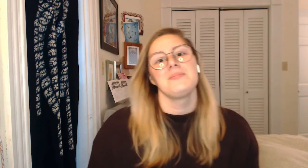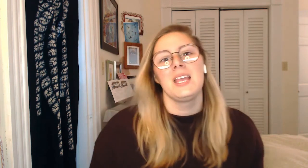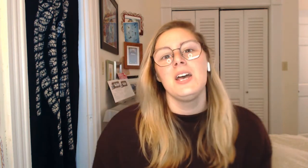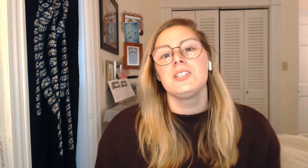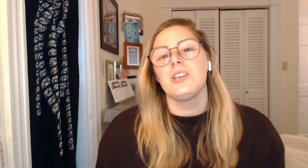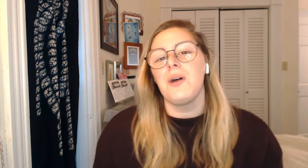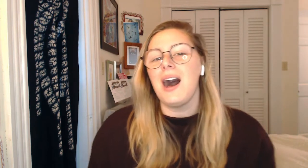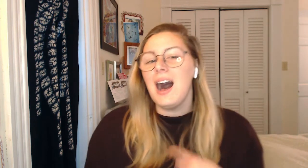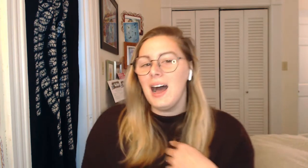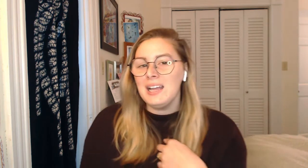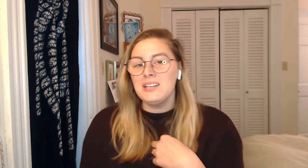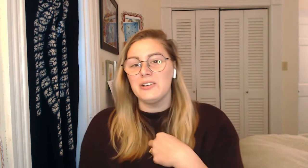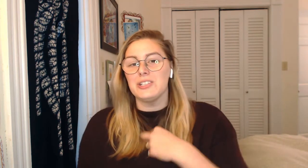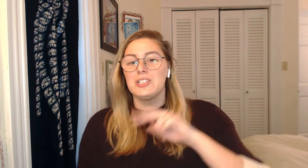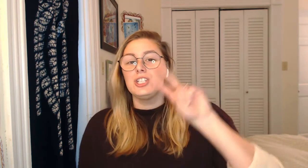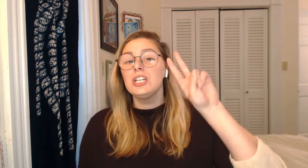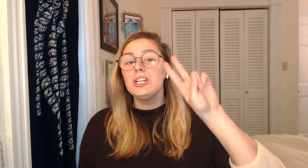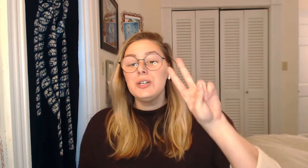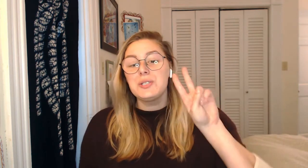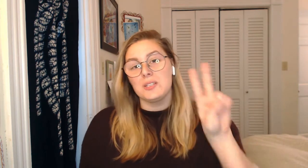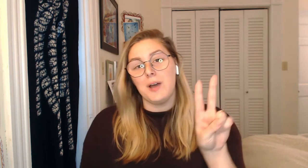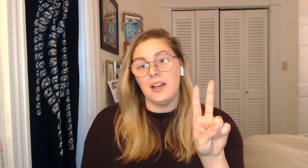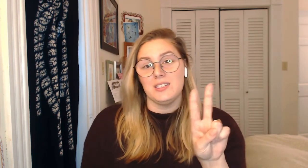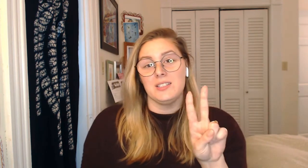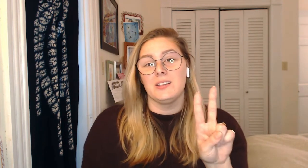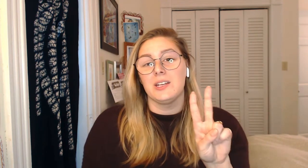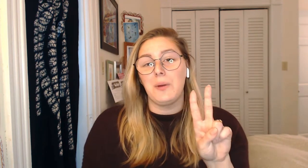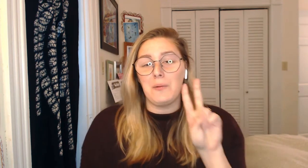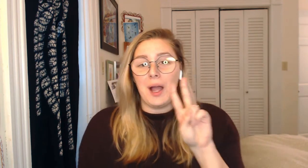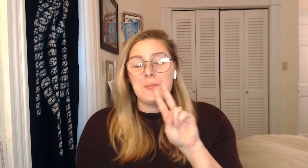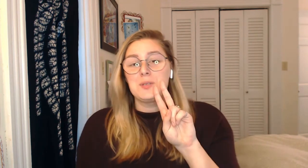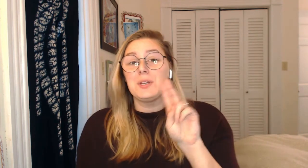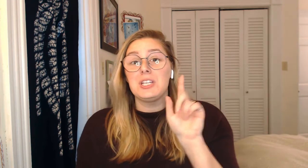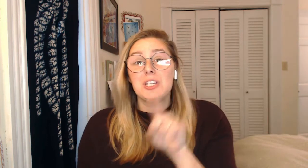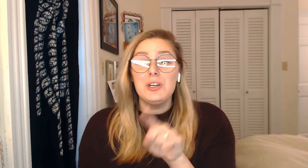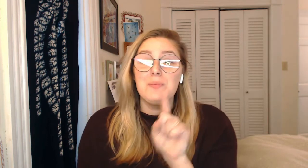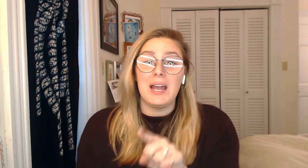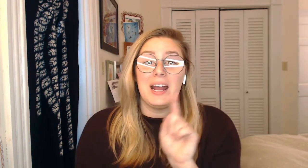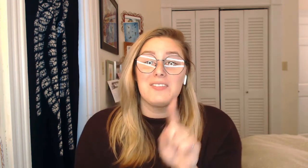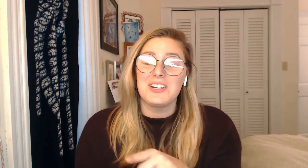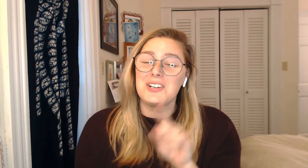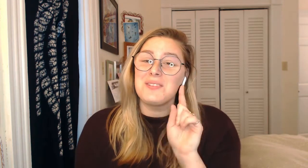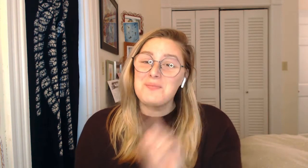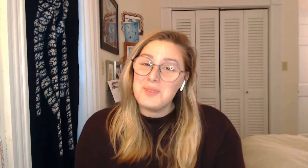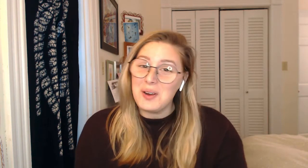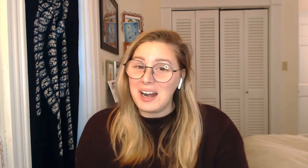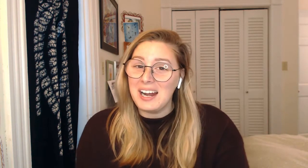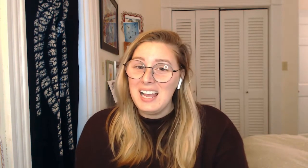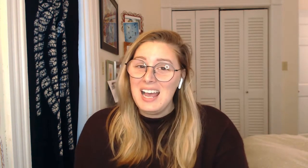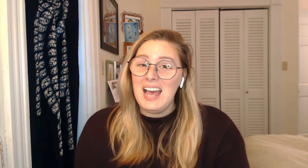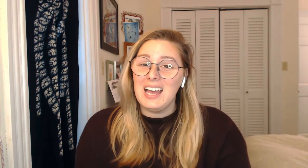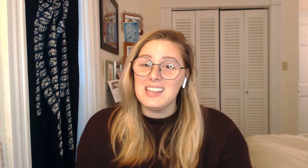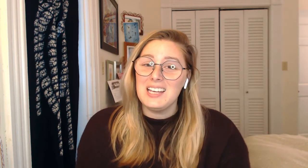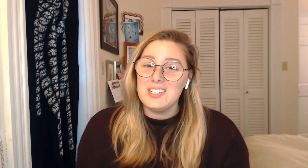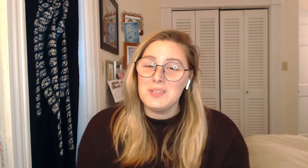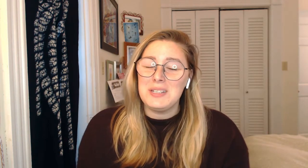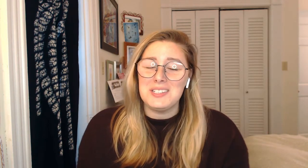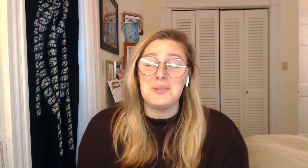So, I noticed two spots that there were rhymes, but you might have heard more. And that just means you are